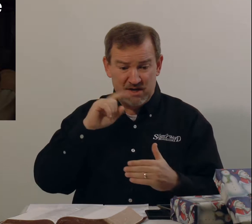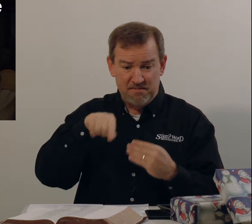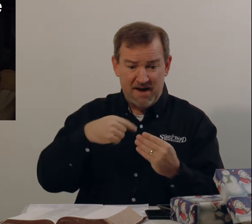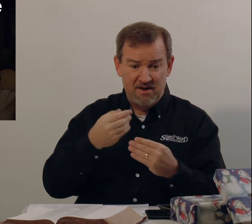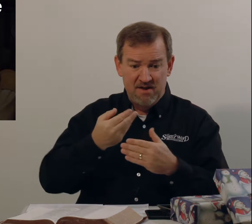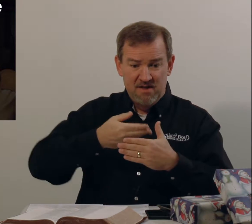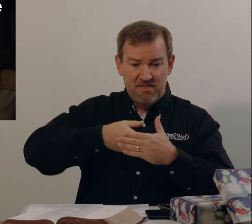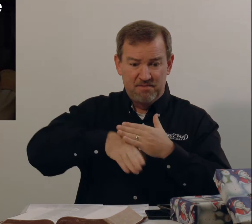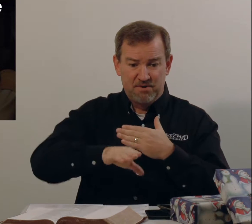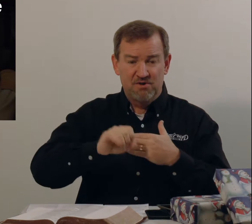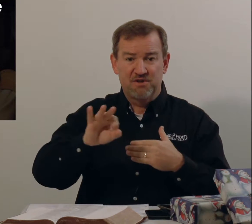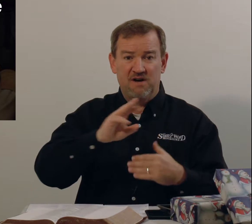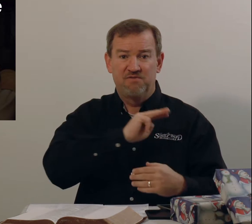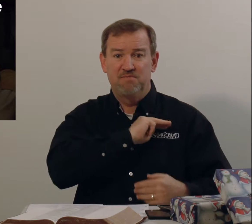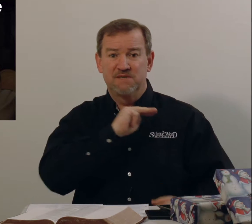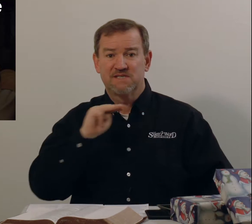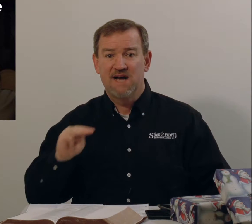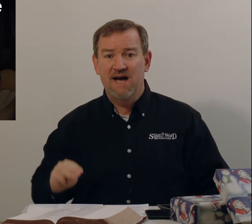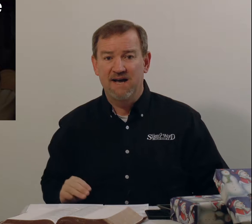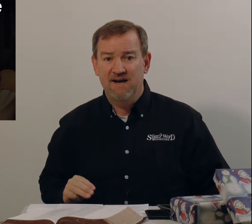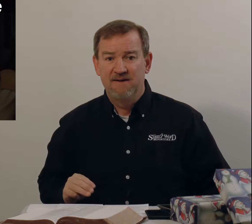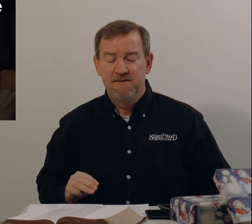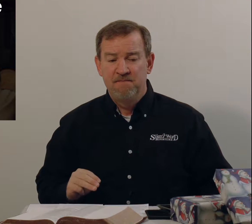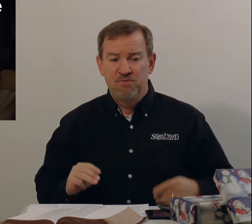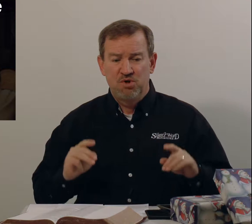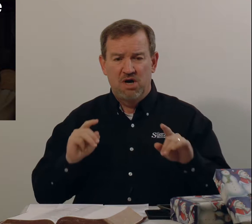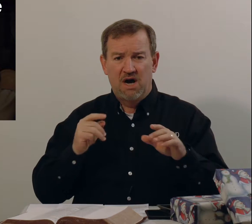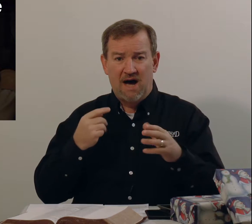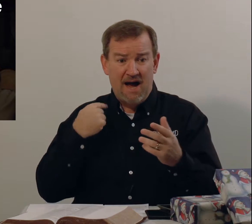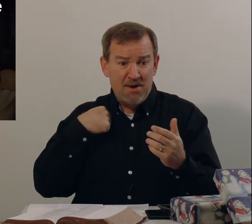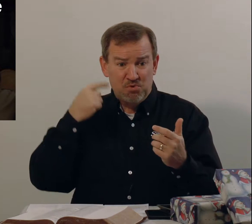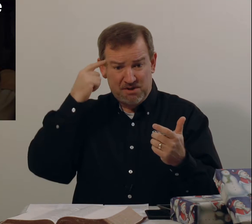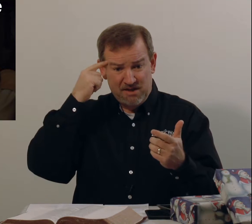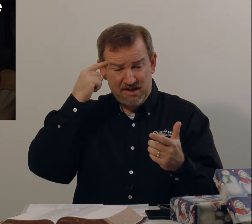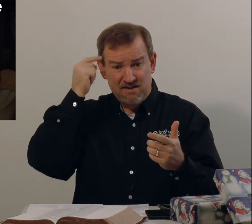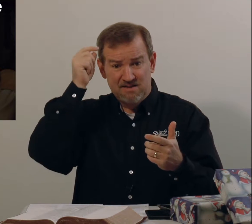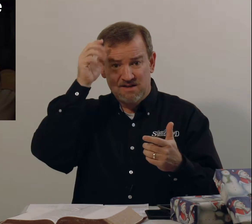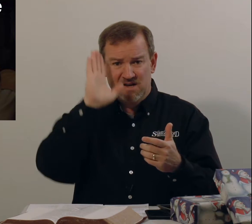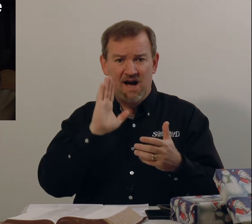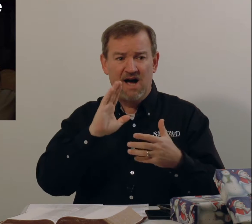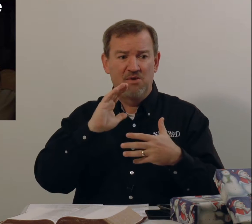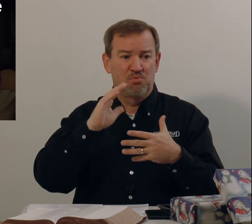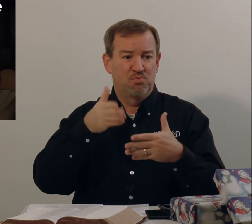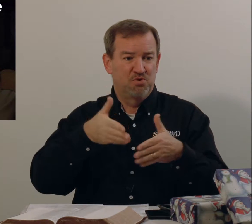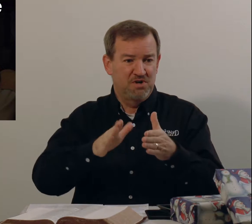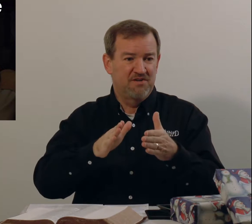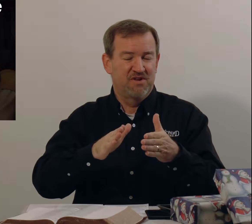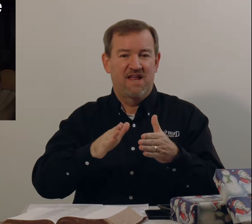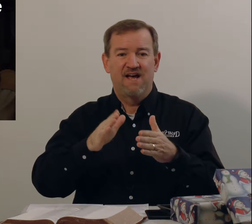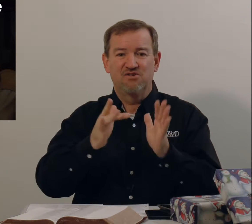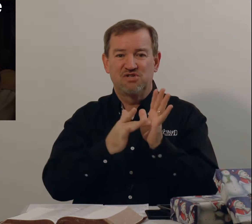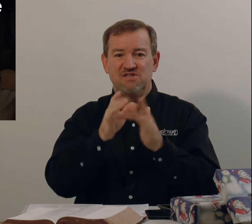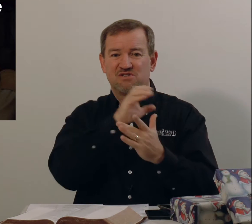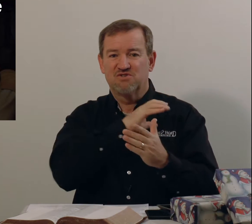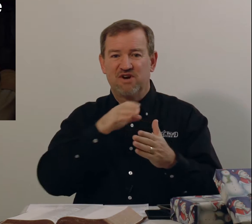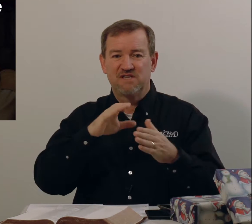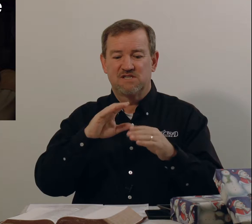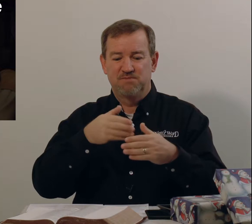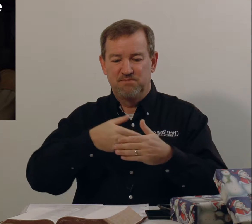about the birth of the Messiah, I would think that God would have allowed Jesus Christ to be